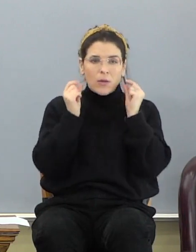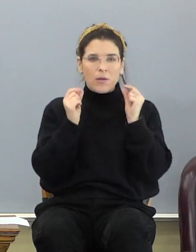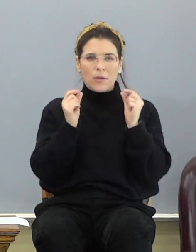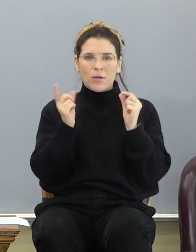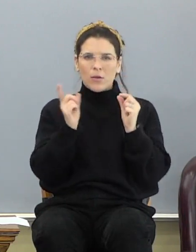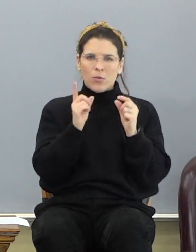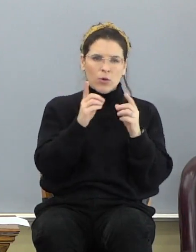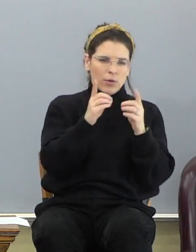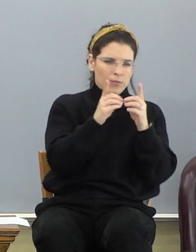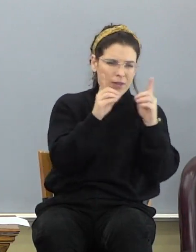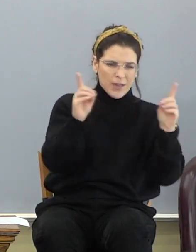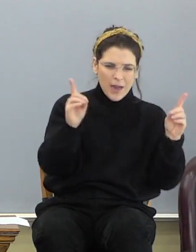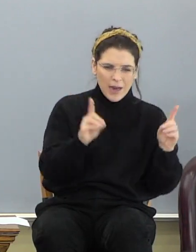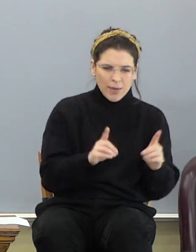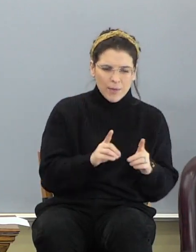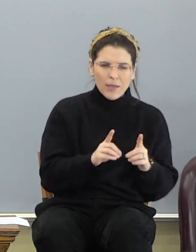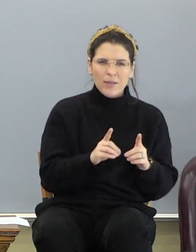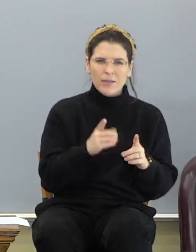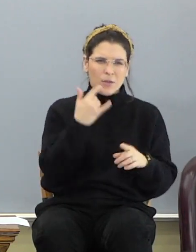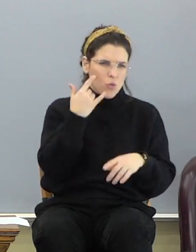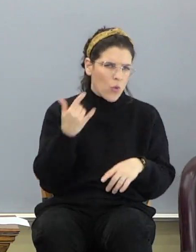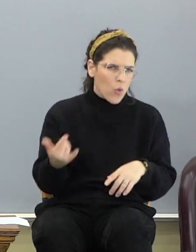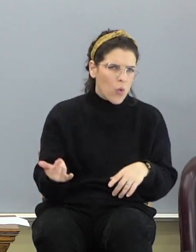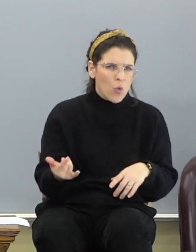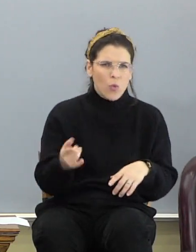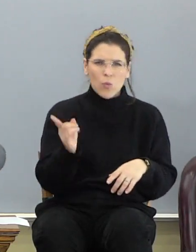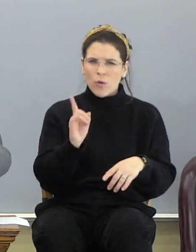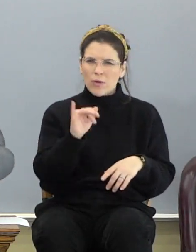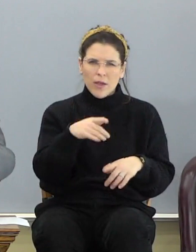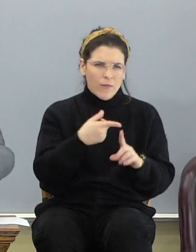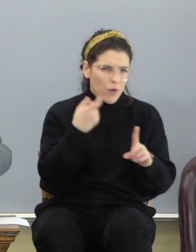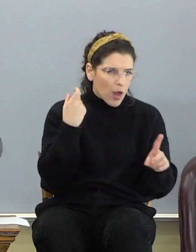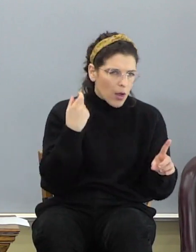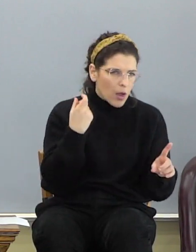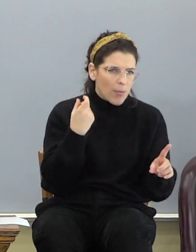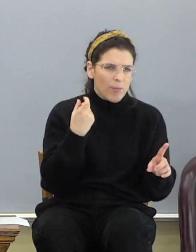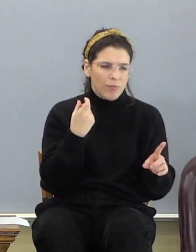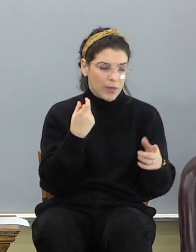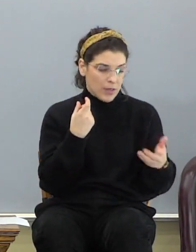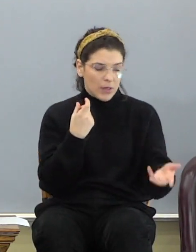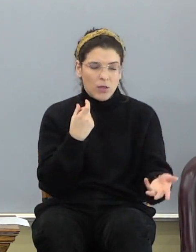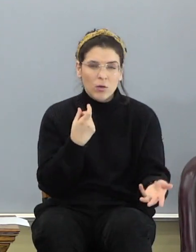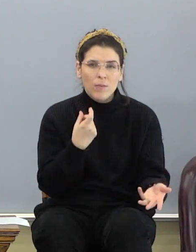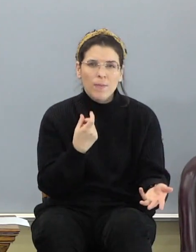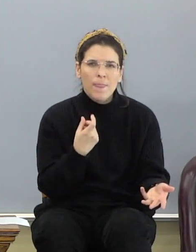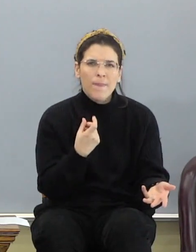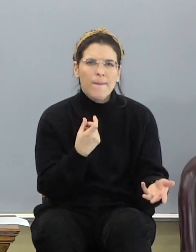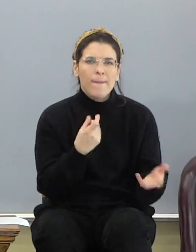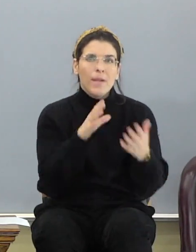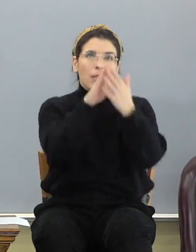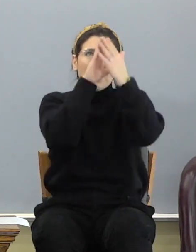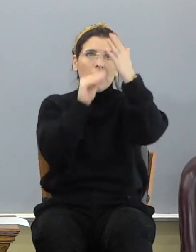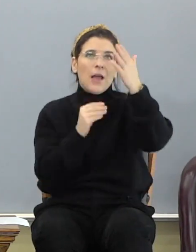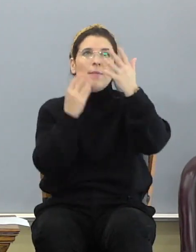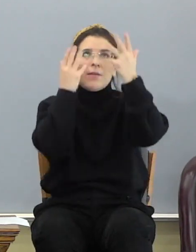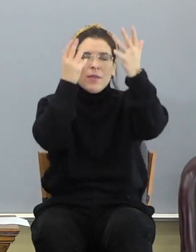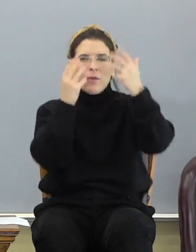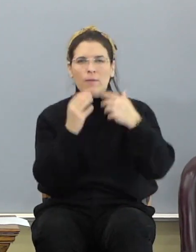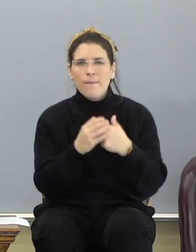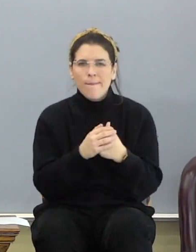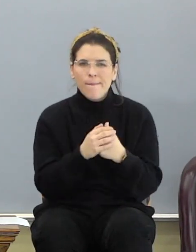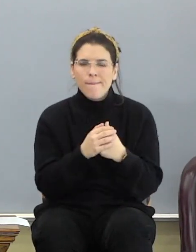come from? Where are the diamonds and the gold? Where does all that come from? That's down here. It's a duplicate of what's up there.